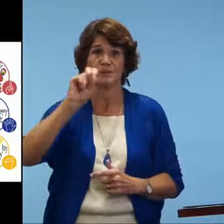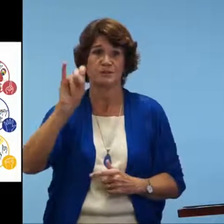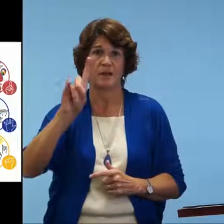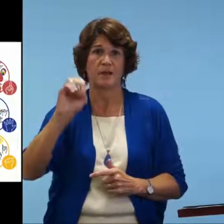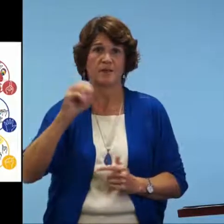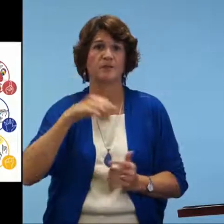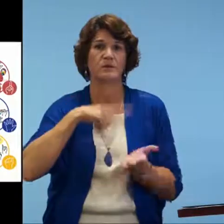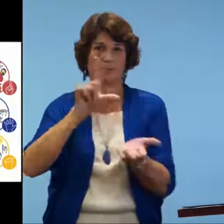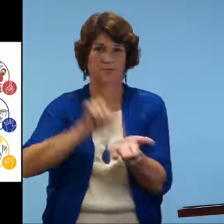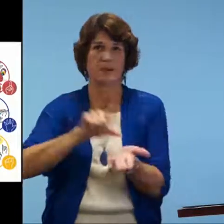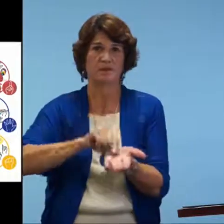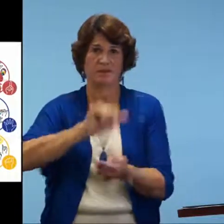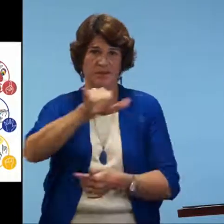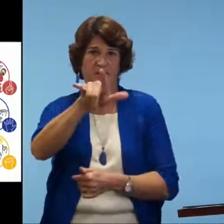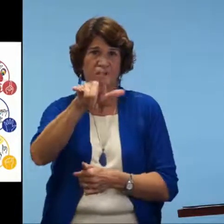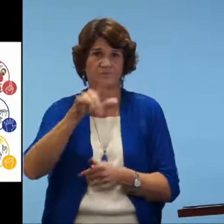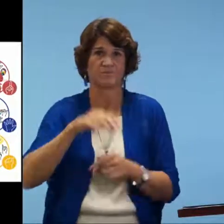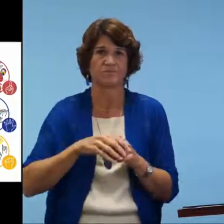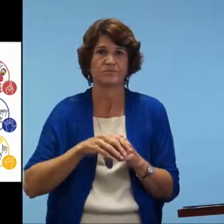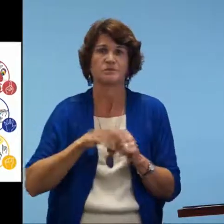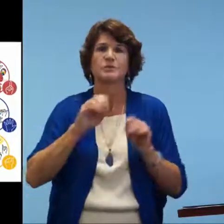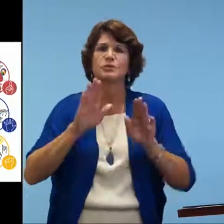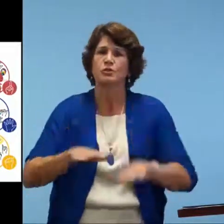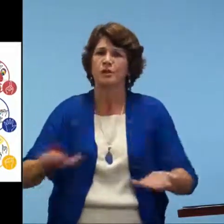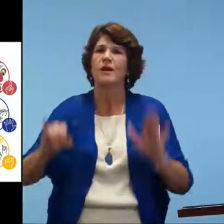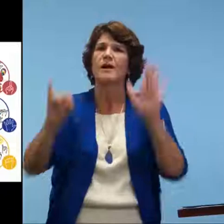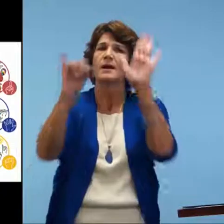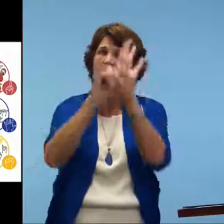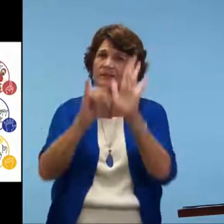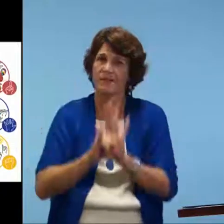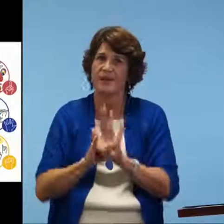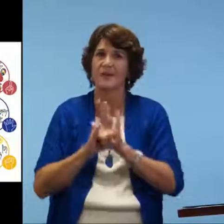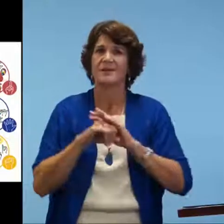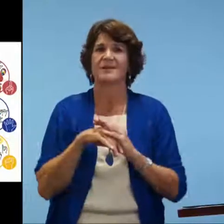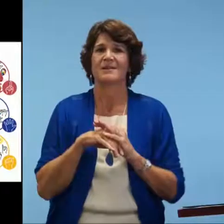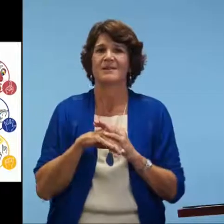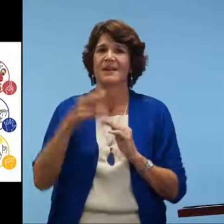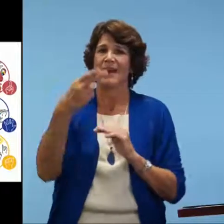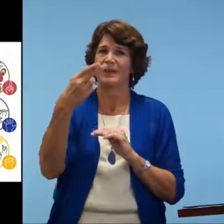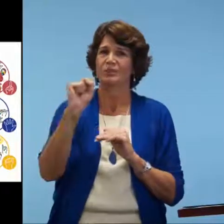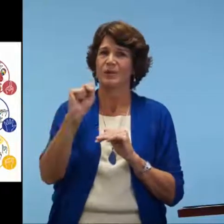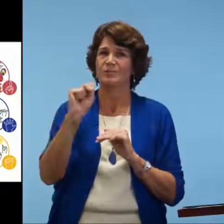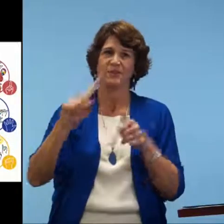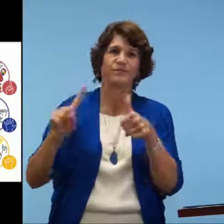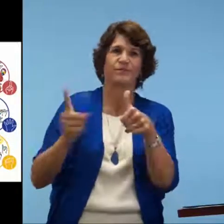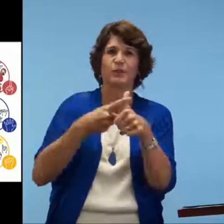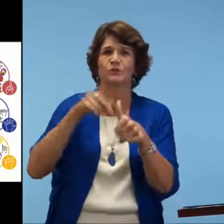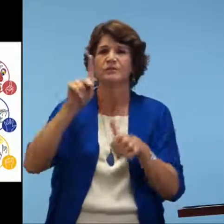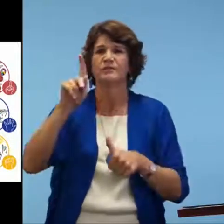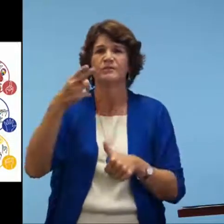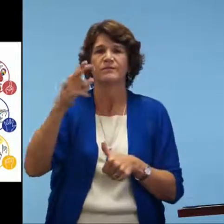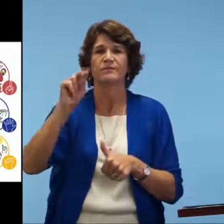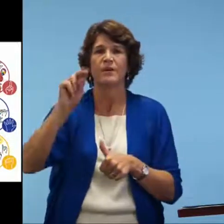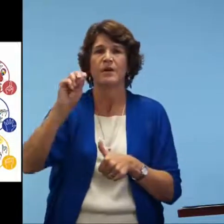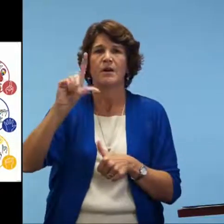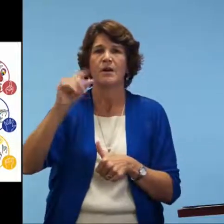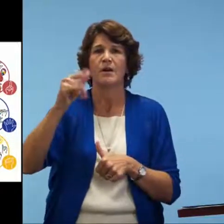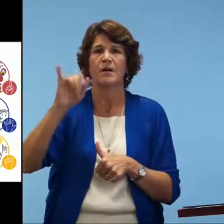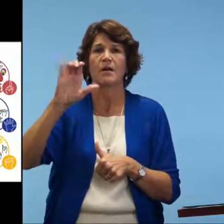size, they are published and they are available. So children will identify various handshapes. And again,